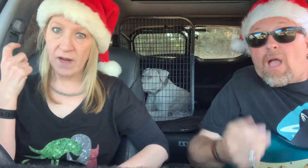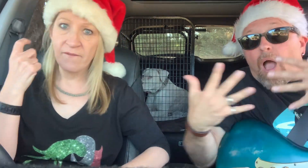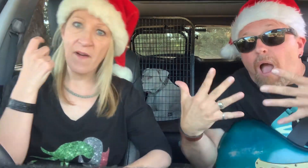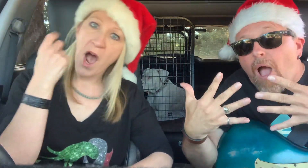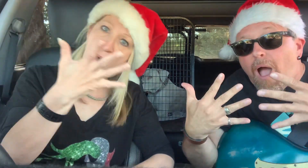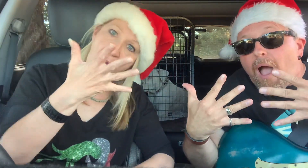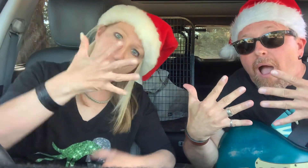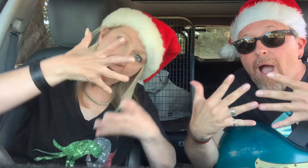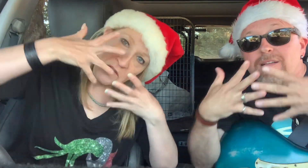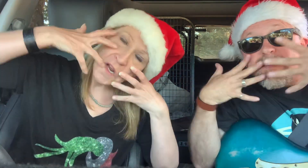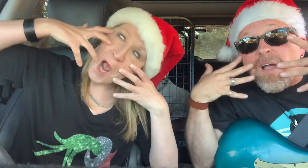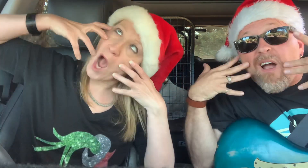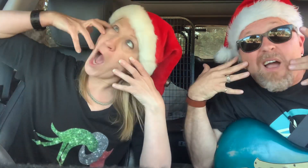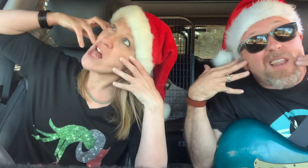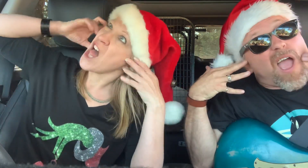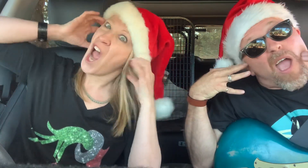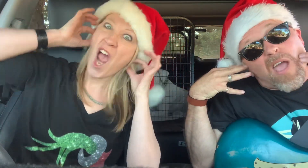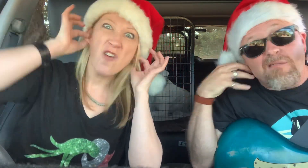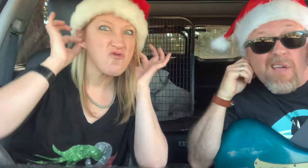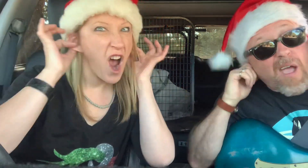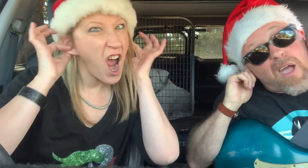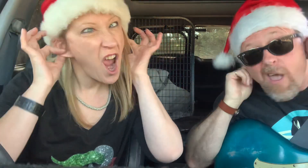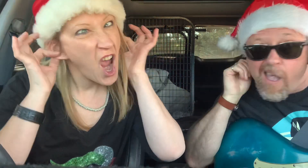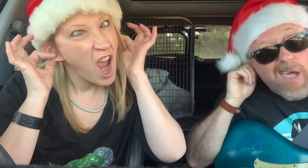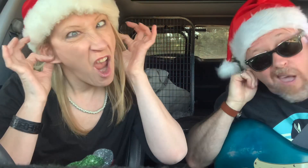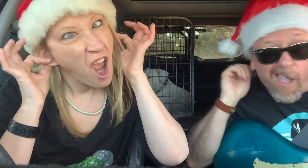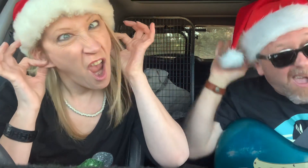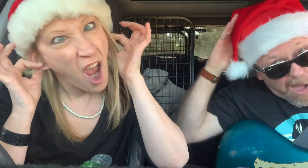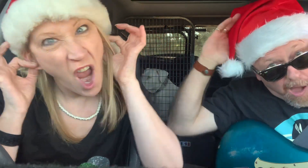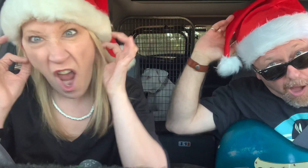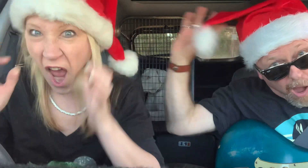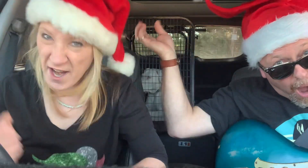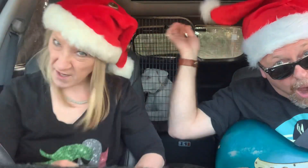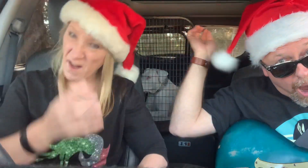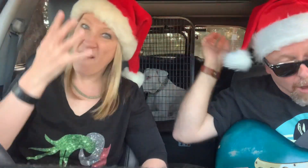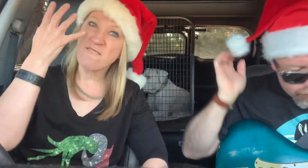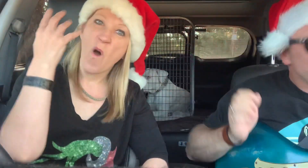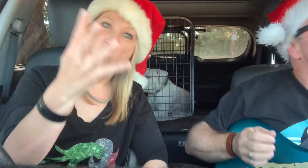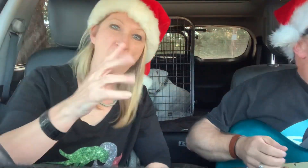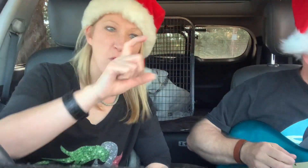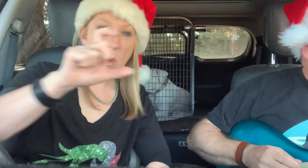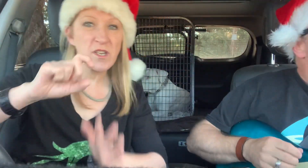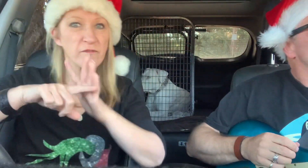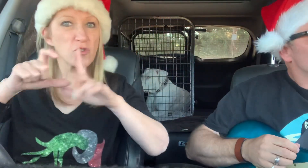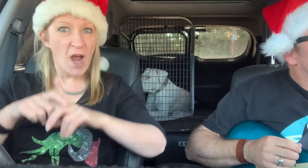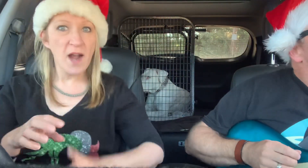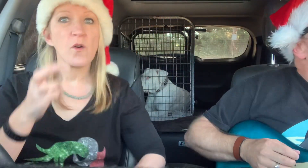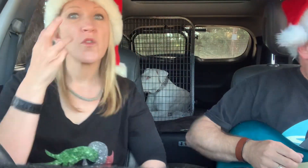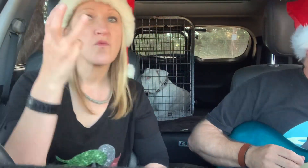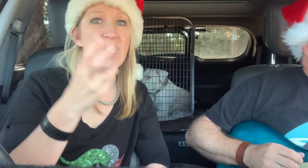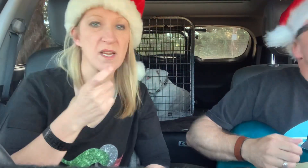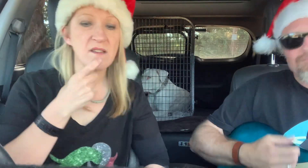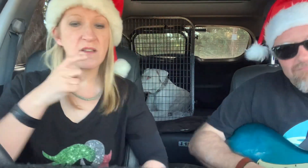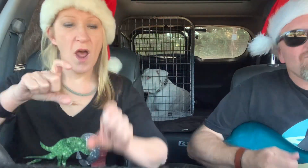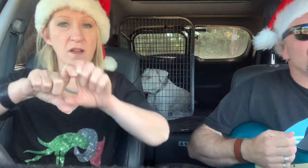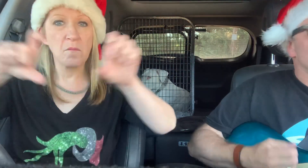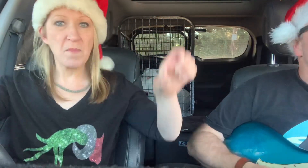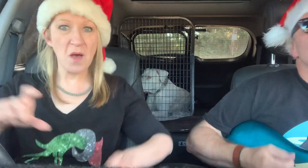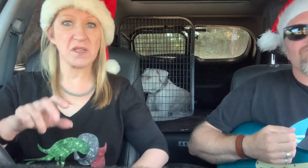Five skull hair rings Four points of giant lace For that fellow